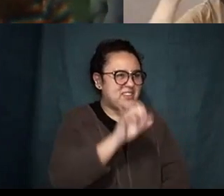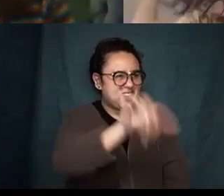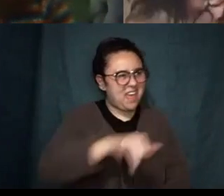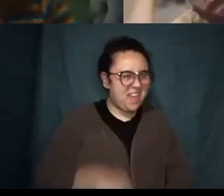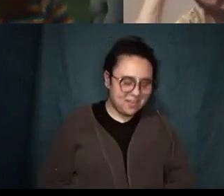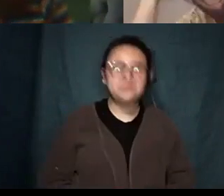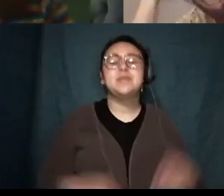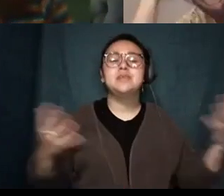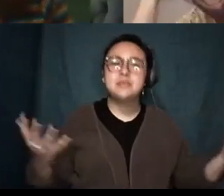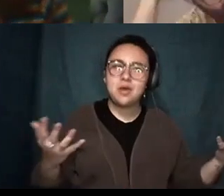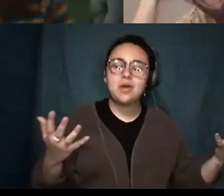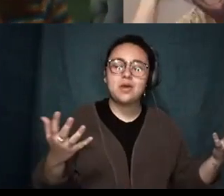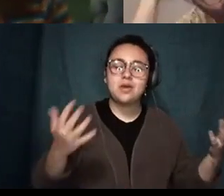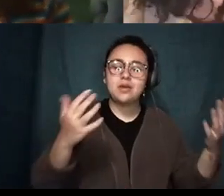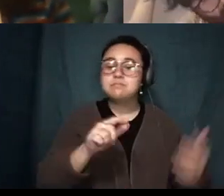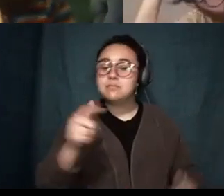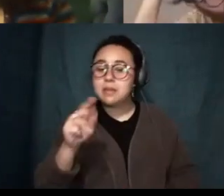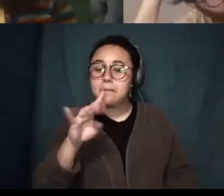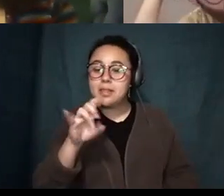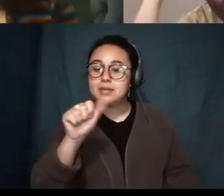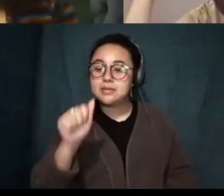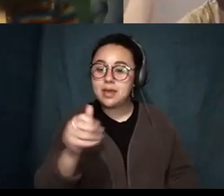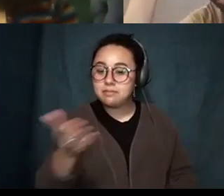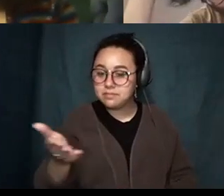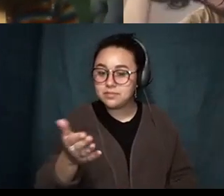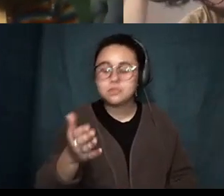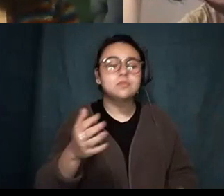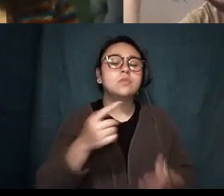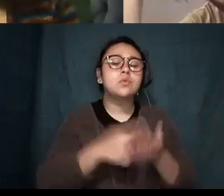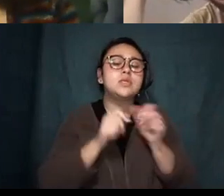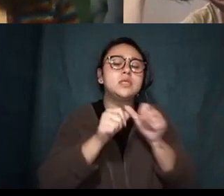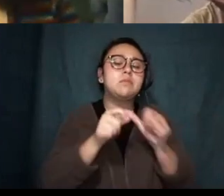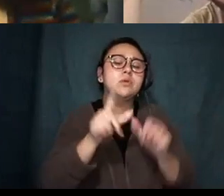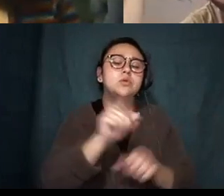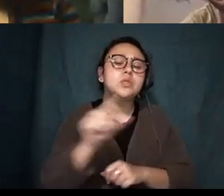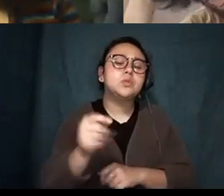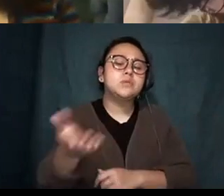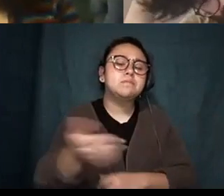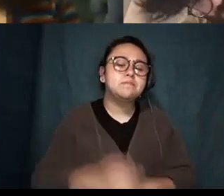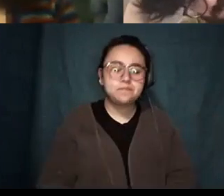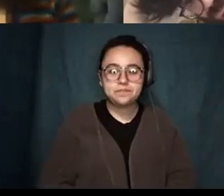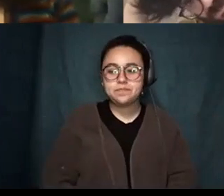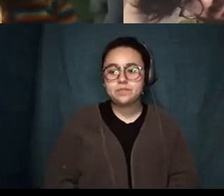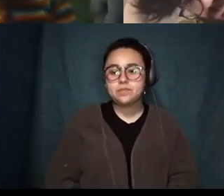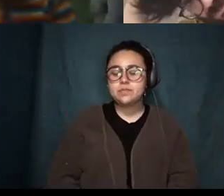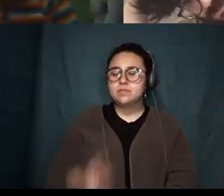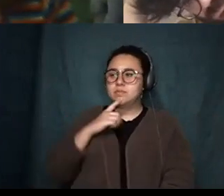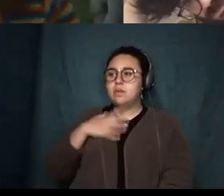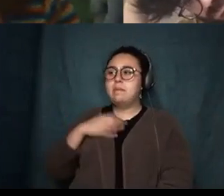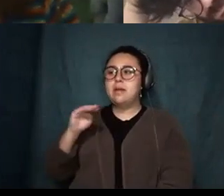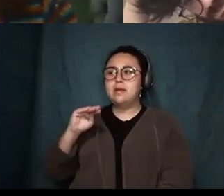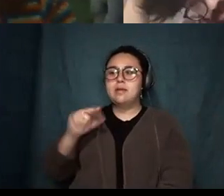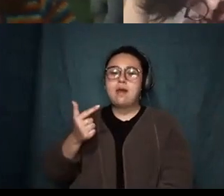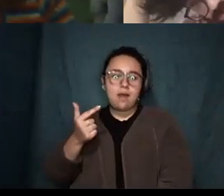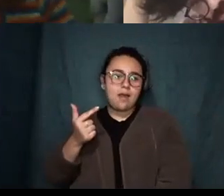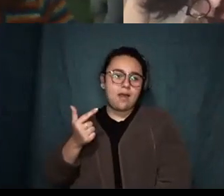and so then we're up to Melissa Melissa what is sustaining you in 2020? oh my god buckle up it